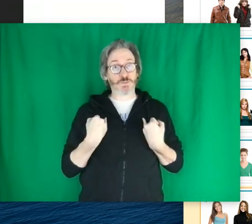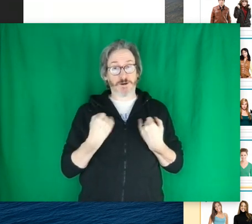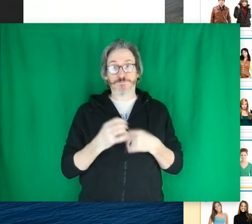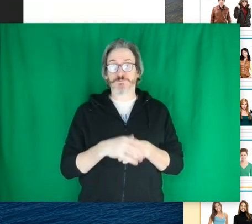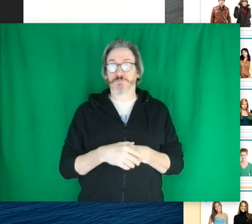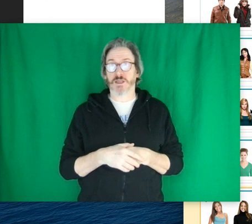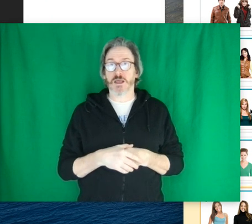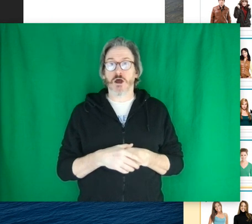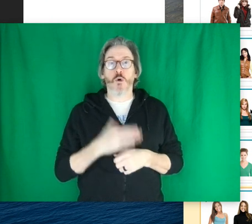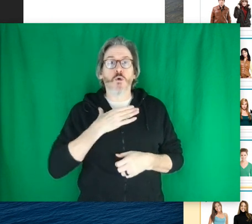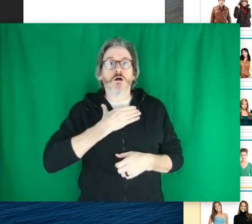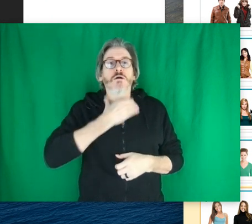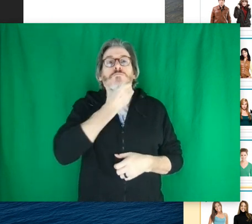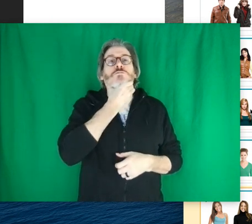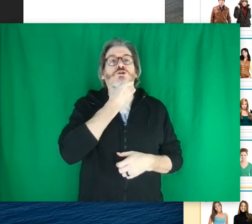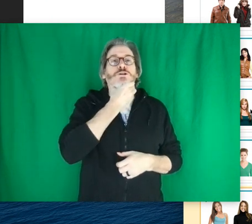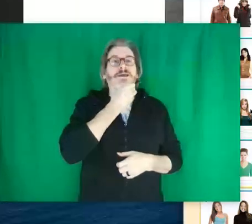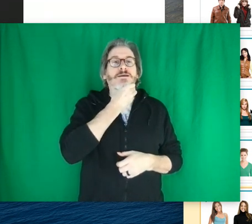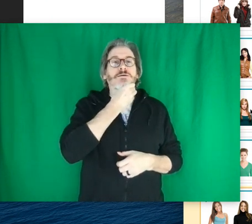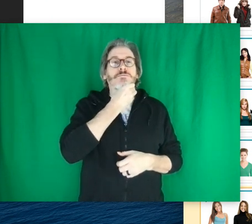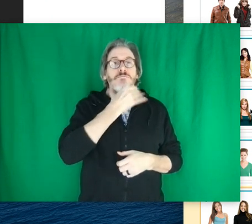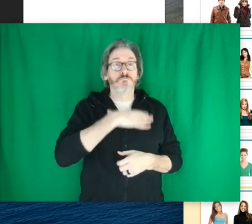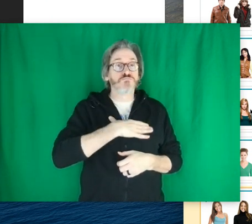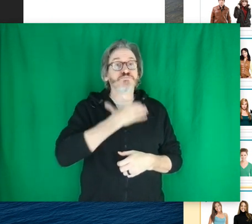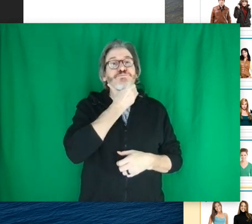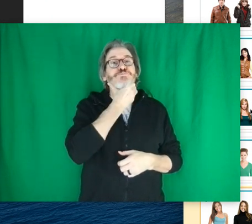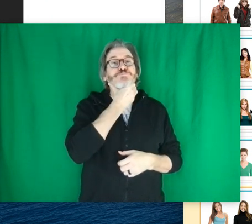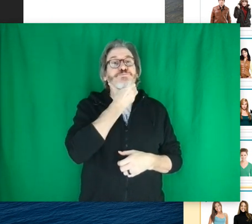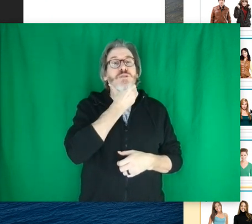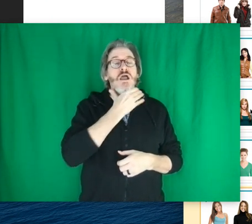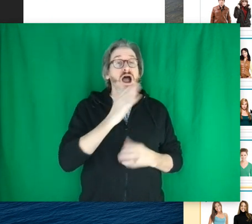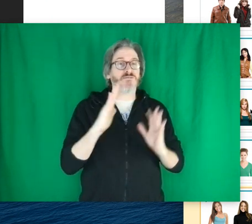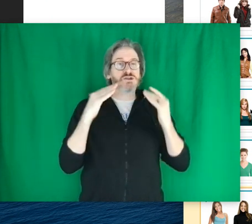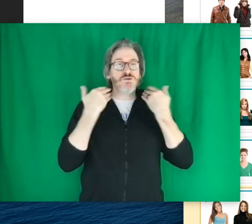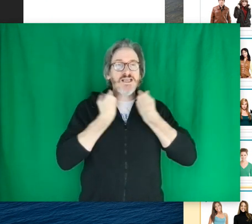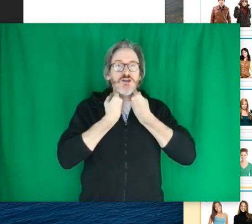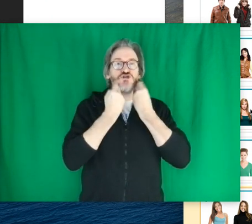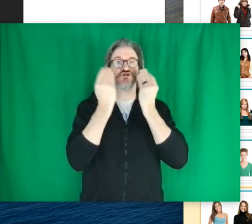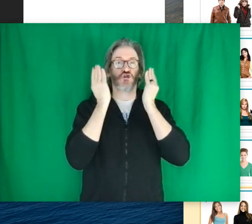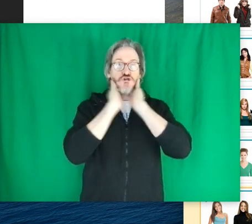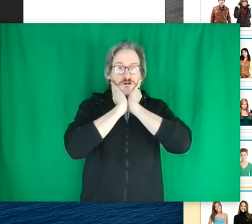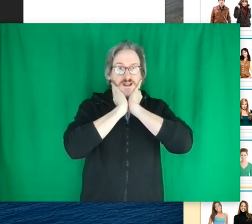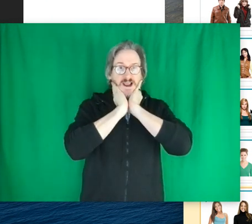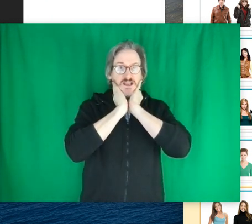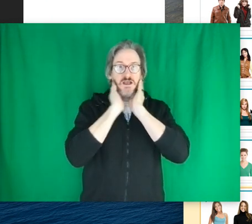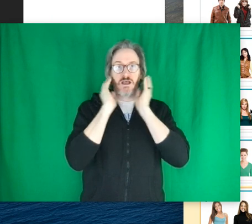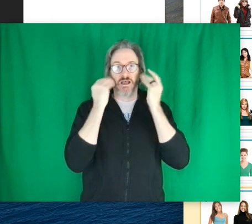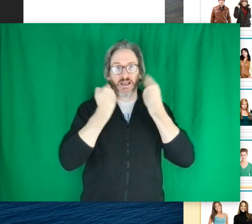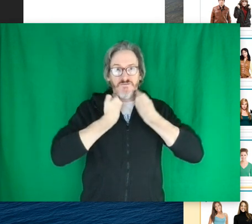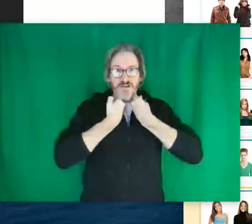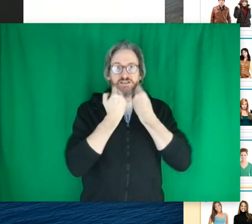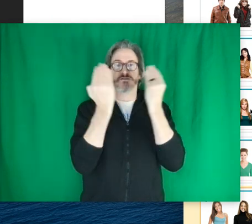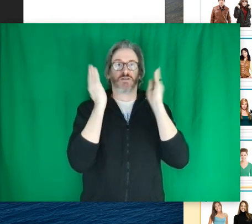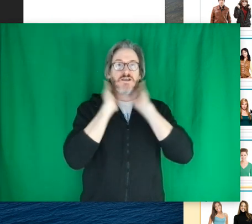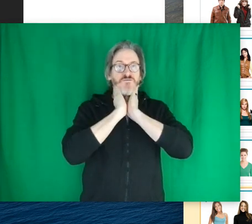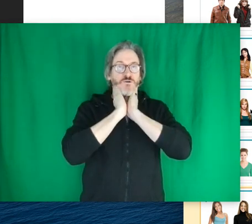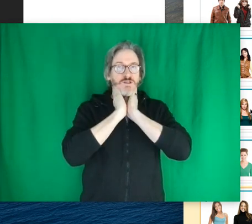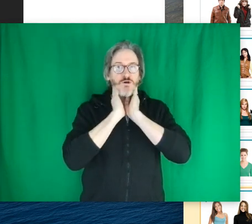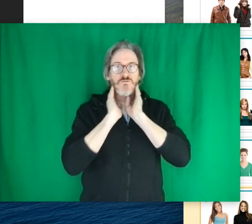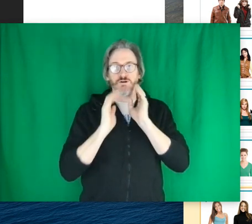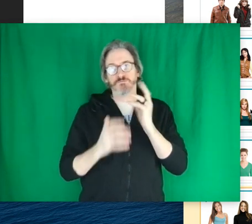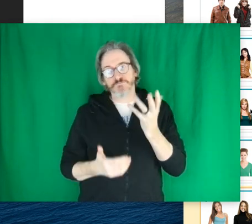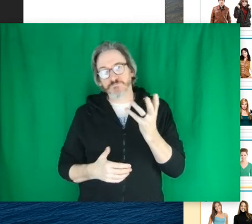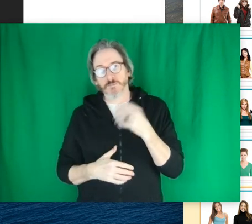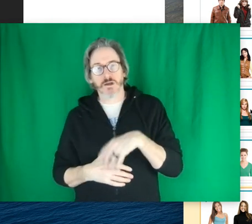Right. Or turtleneck. I've also seen turtleneck if it's like